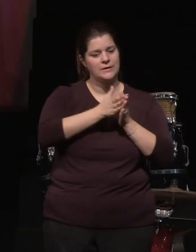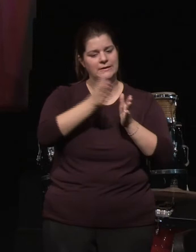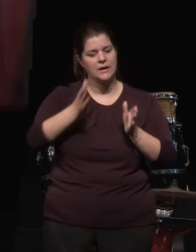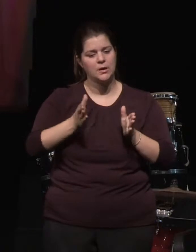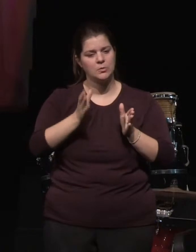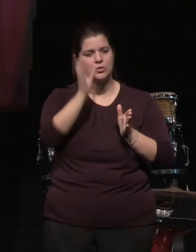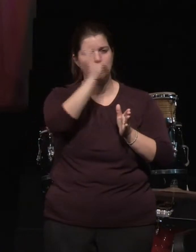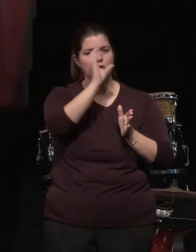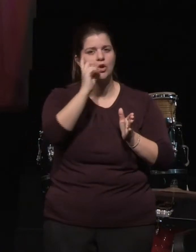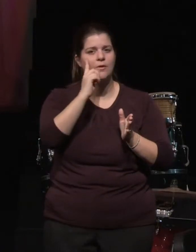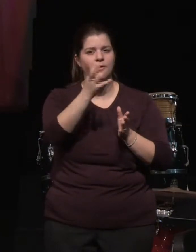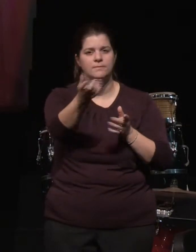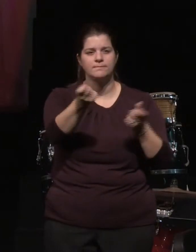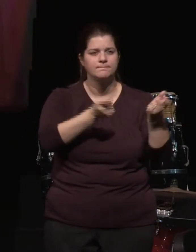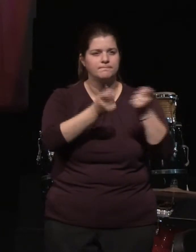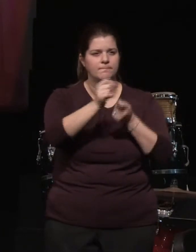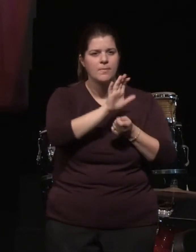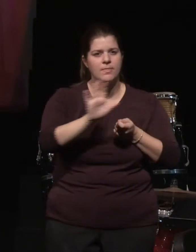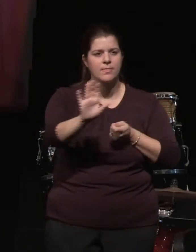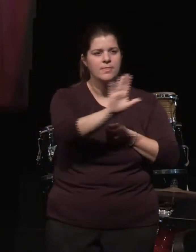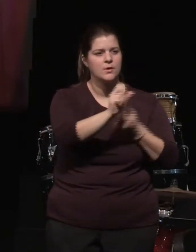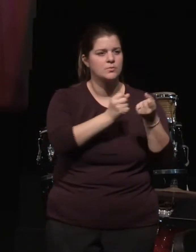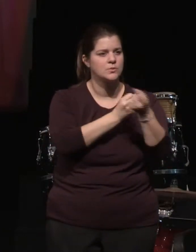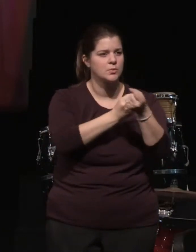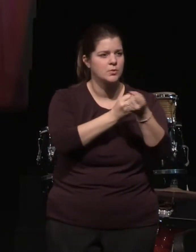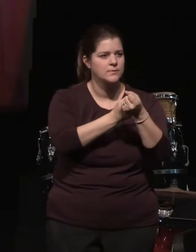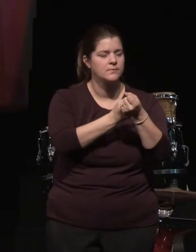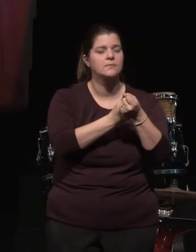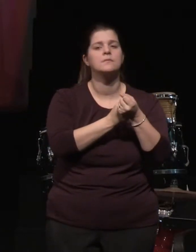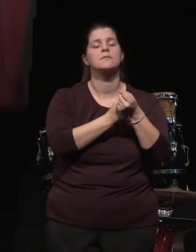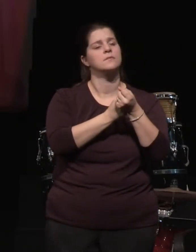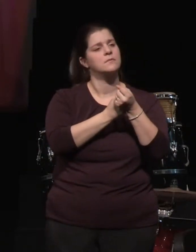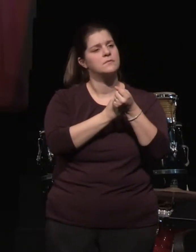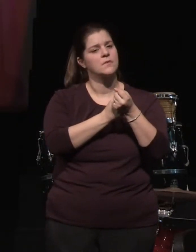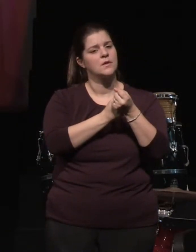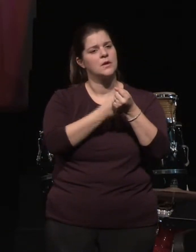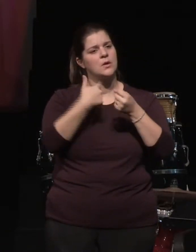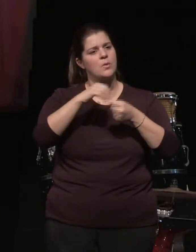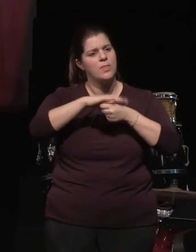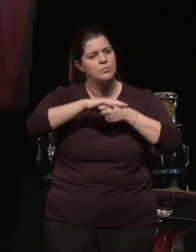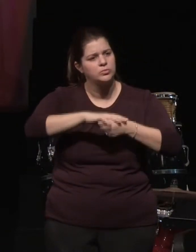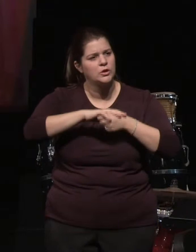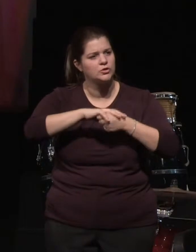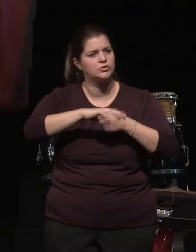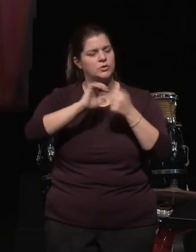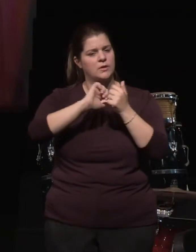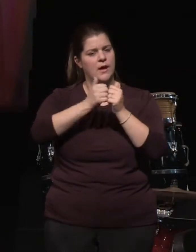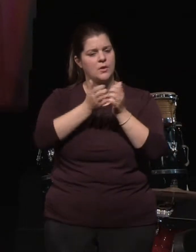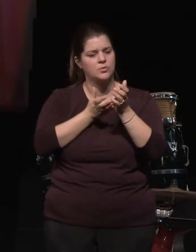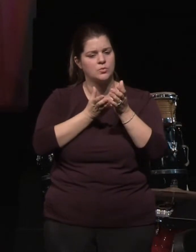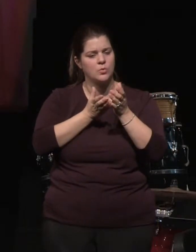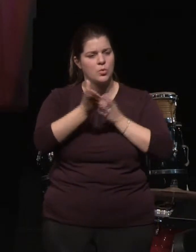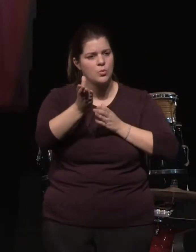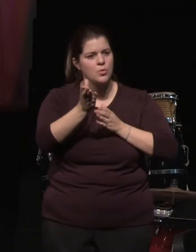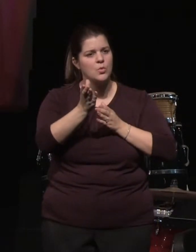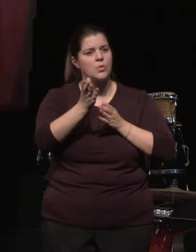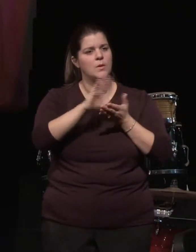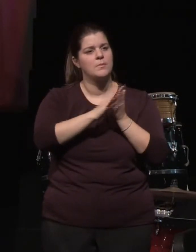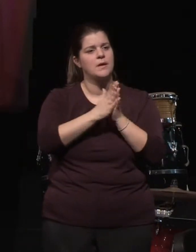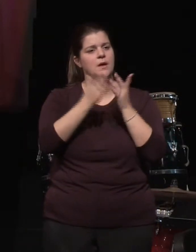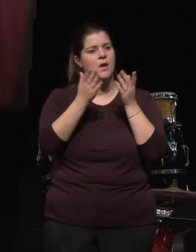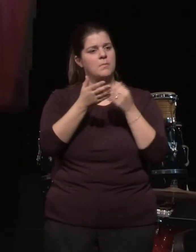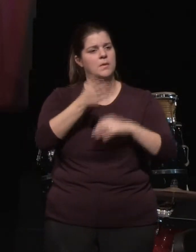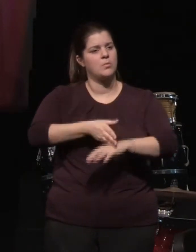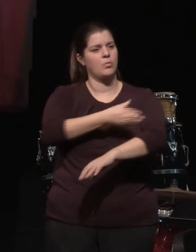support. How to courageously withstand the heat, pressure and intensity and arise better. How to